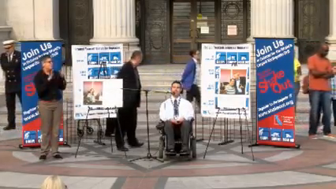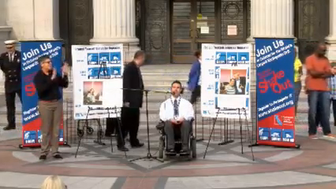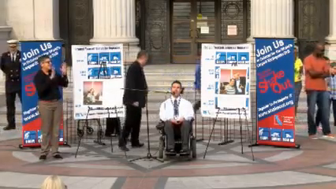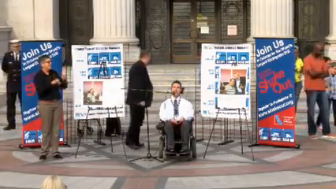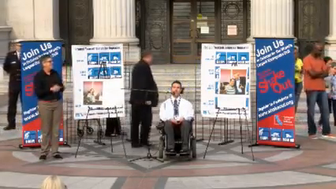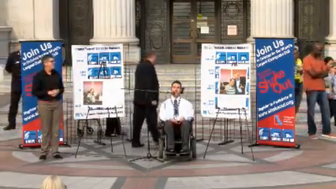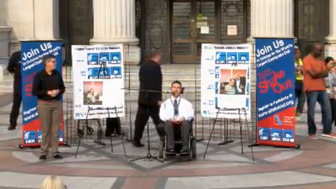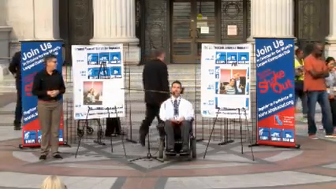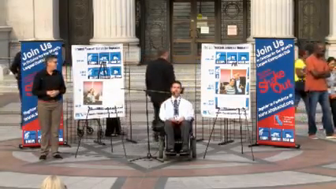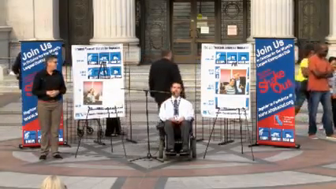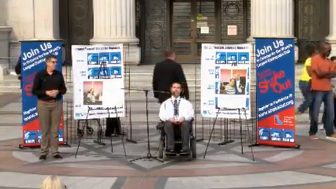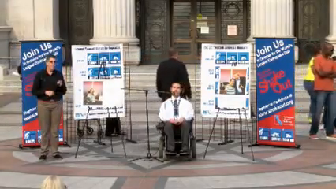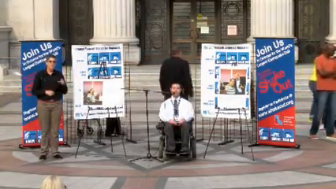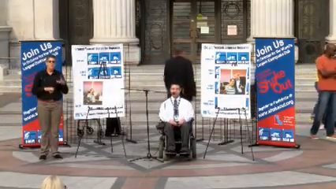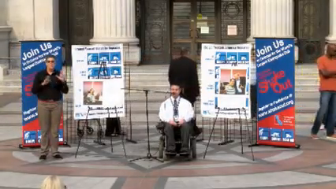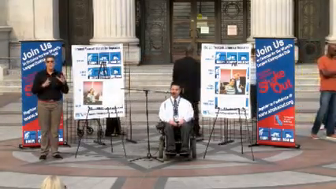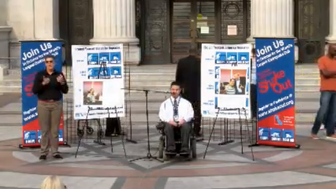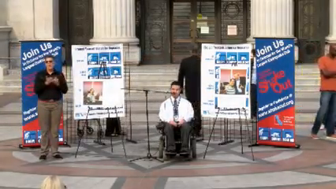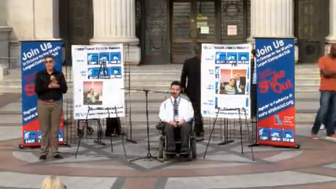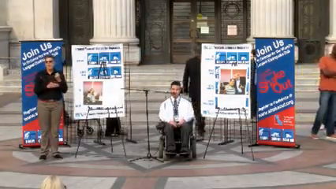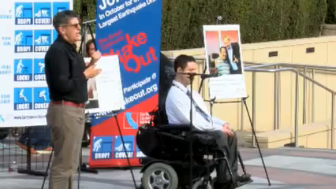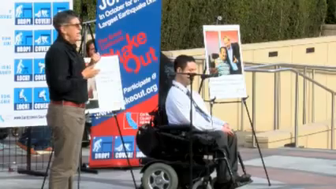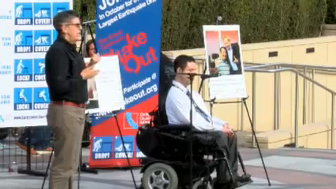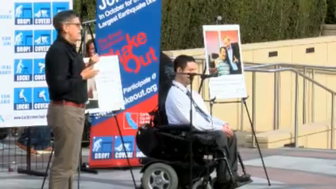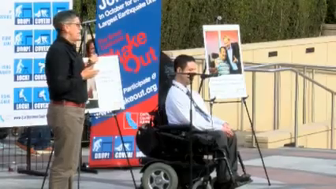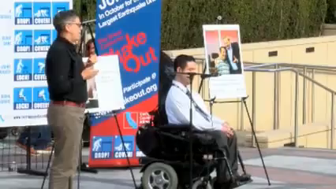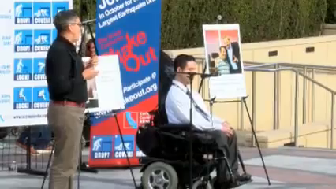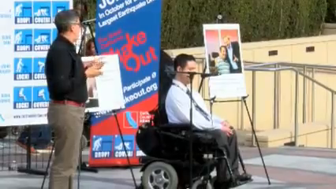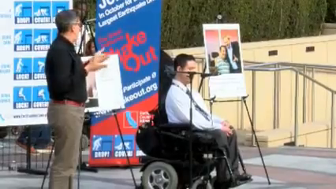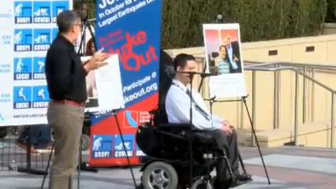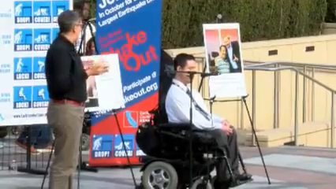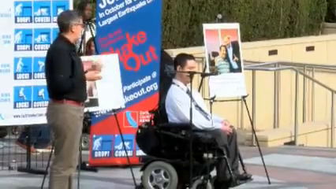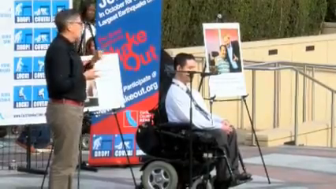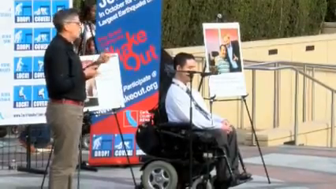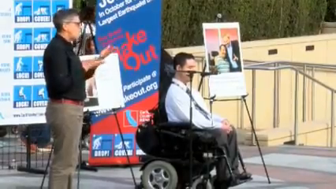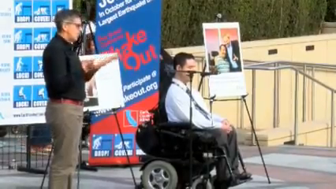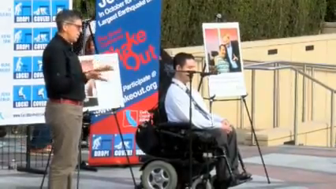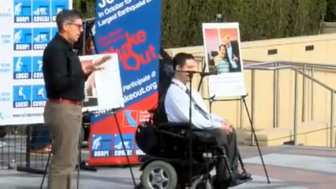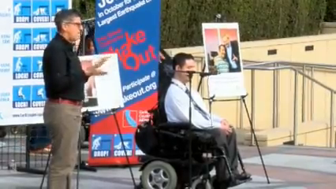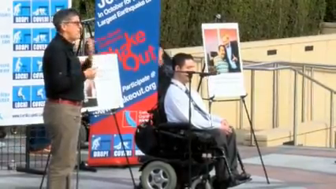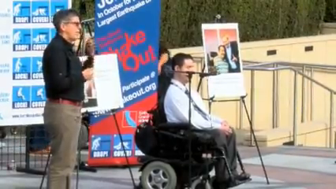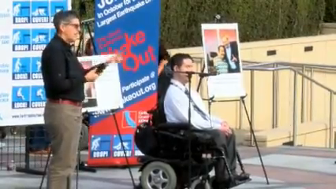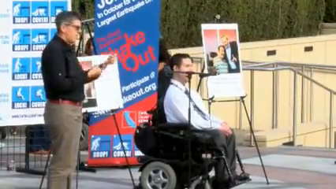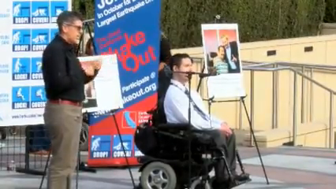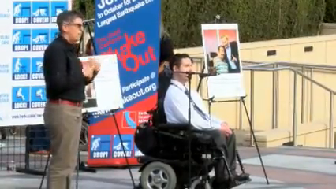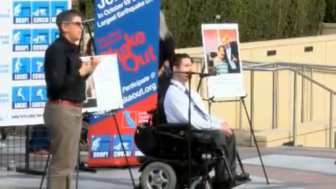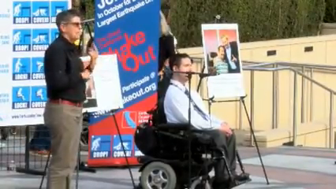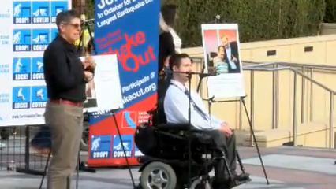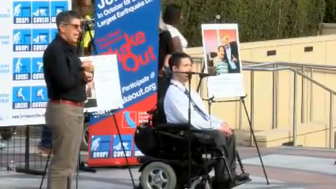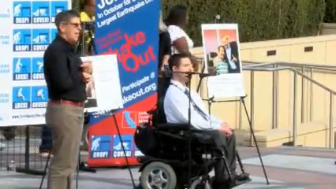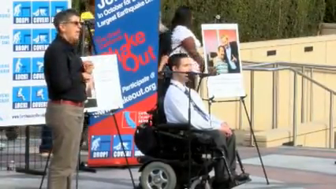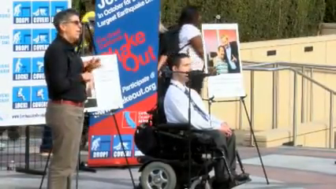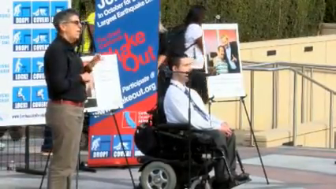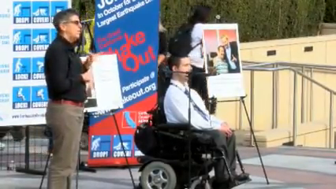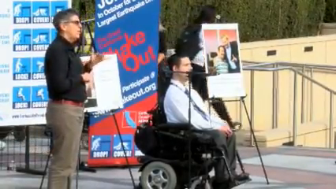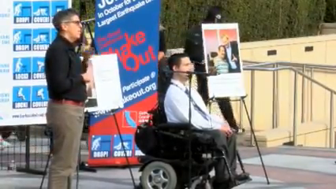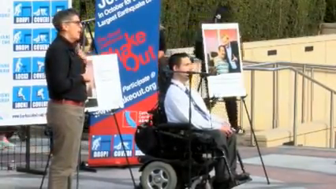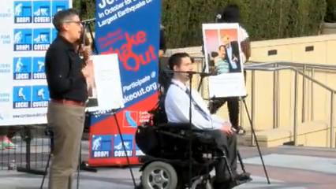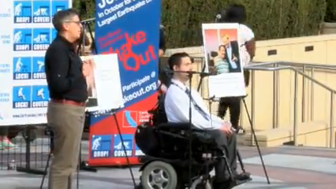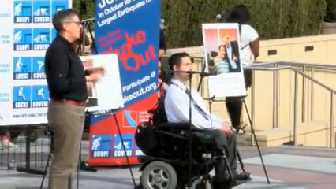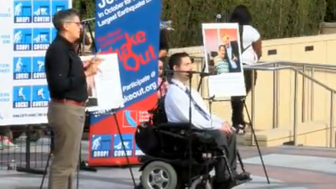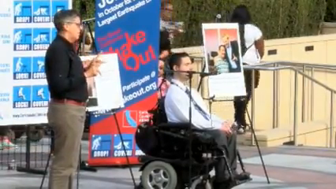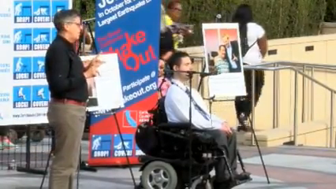I have the great opportunity to welcome you and thank you for being here. And I also have the opportunity to pay tribute